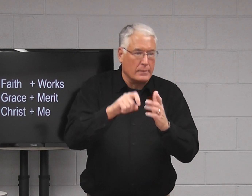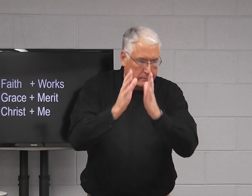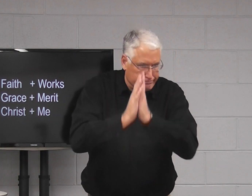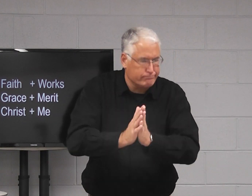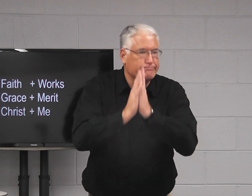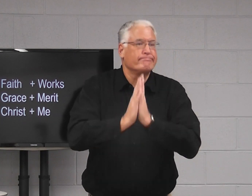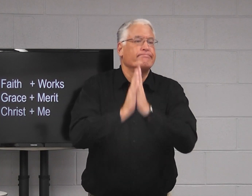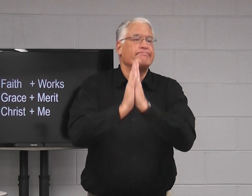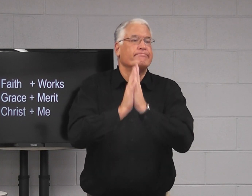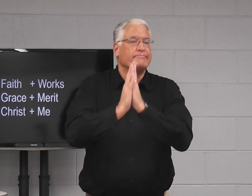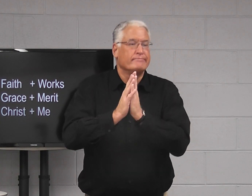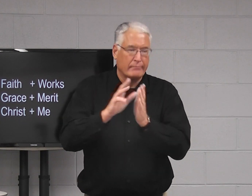prayer,